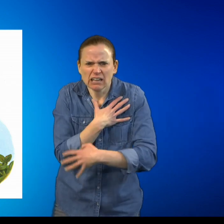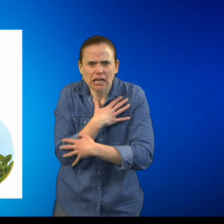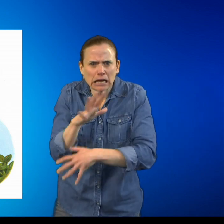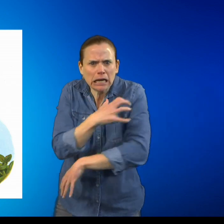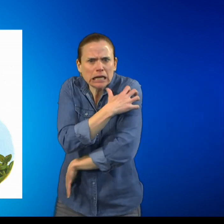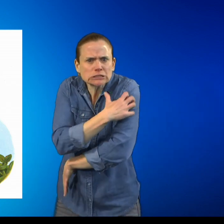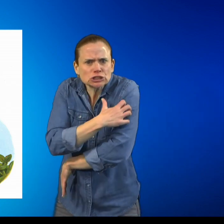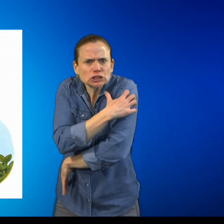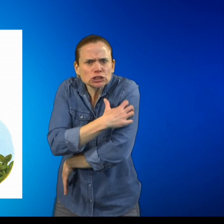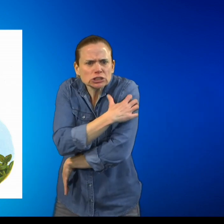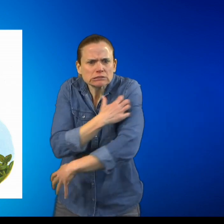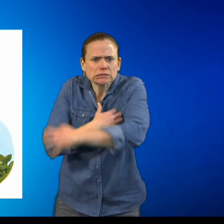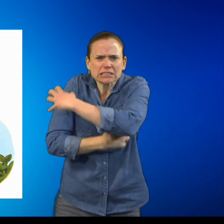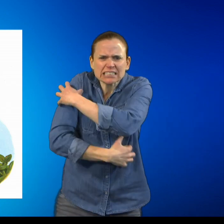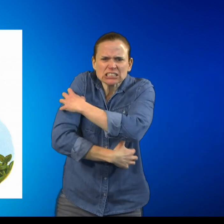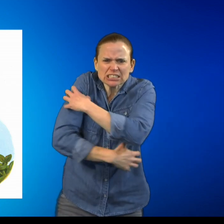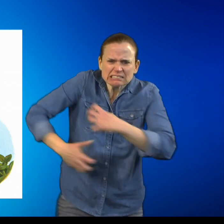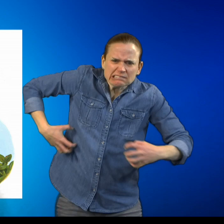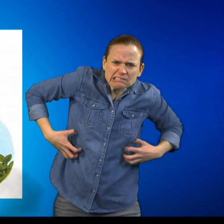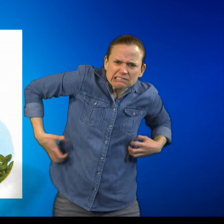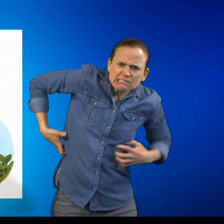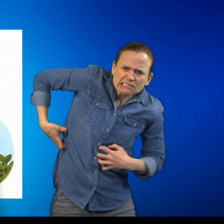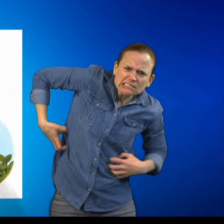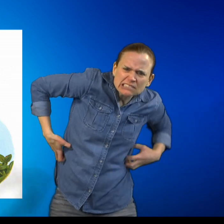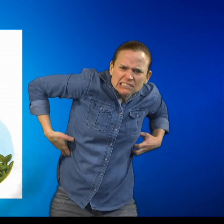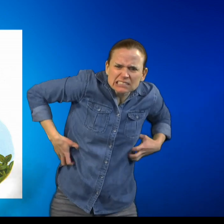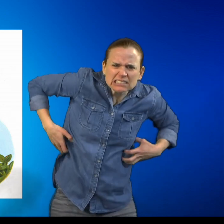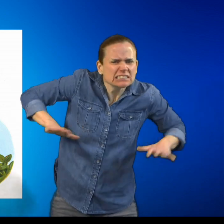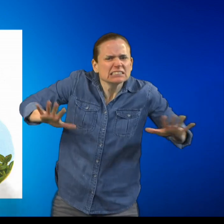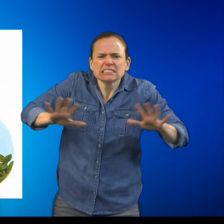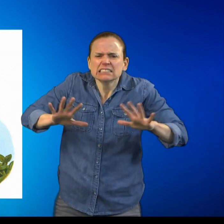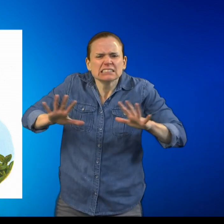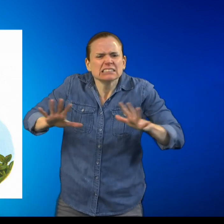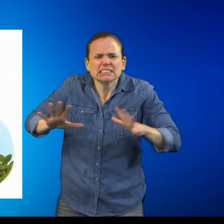It's not a good idea. It makes her itch.